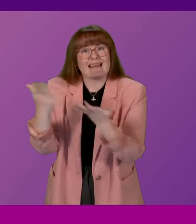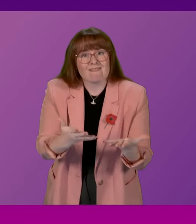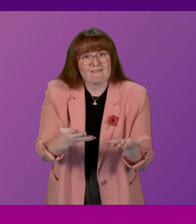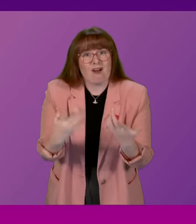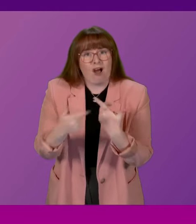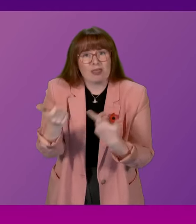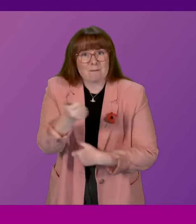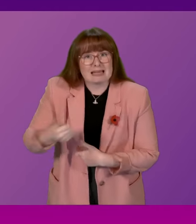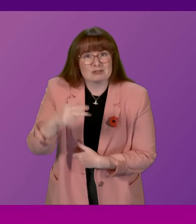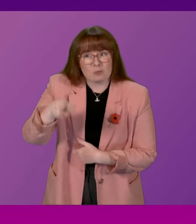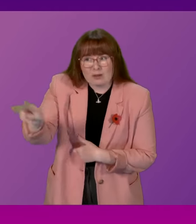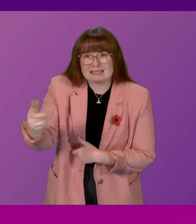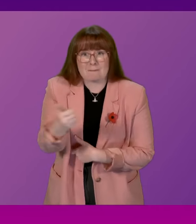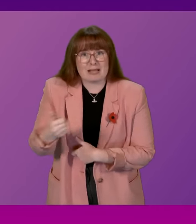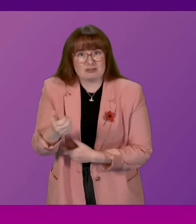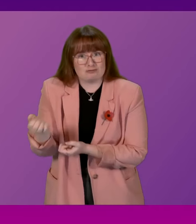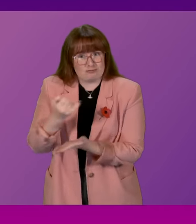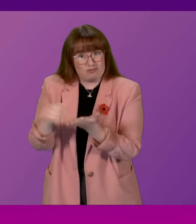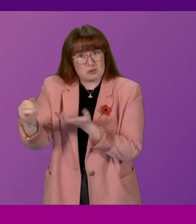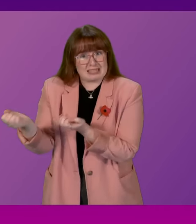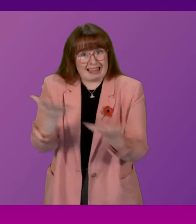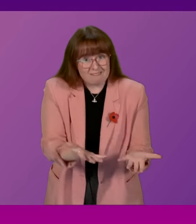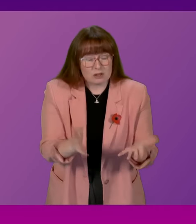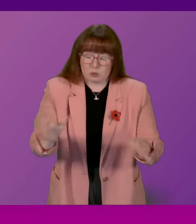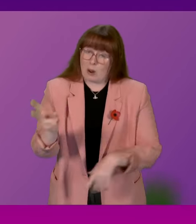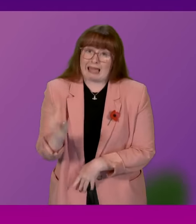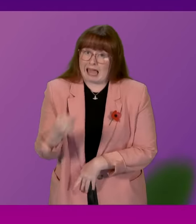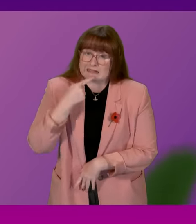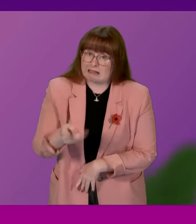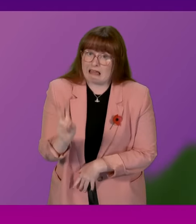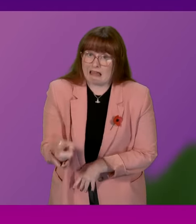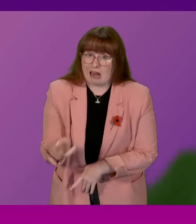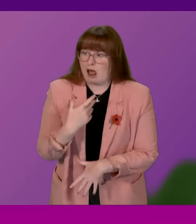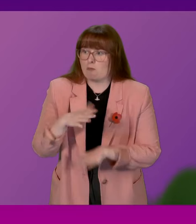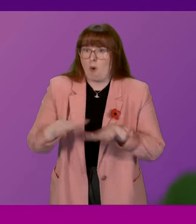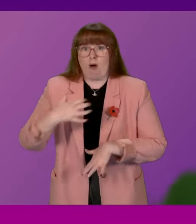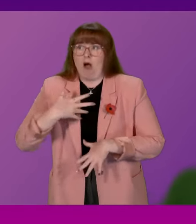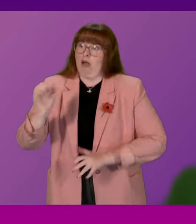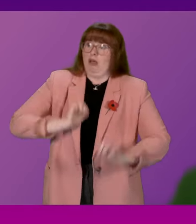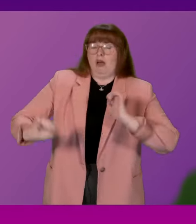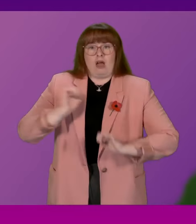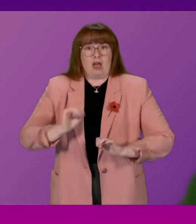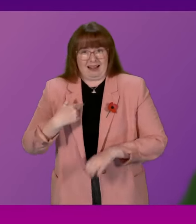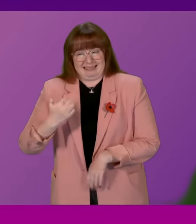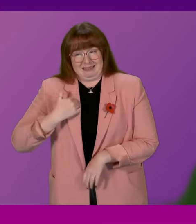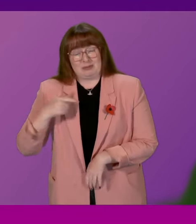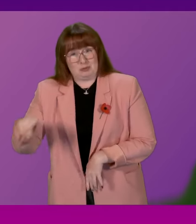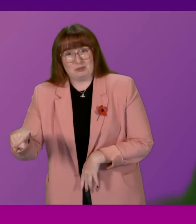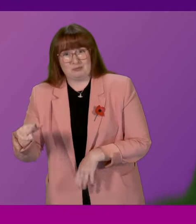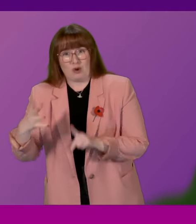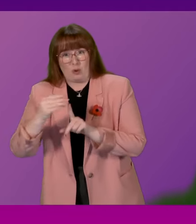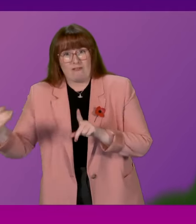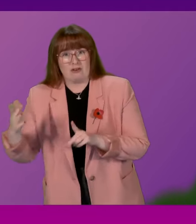his WhatsApp messages. So, once again, I say to Douglas Ross, we don't fear scrutiny. I suspect his party absolutely does.